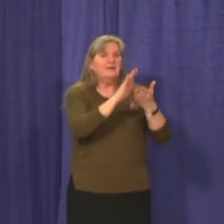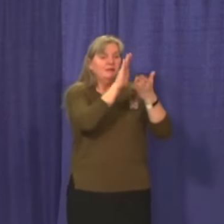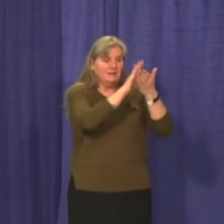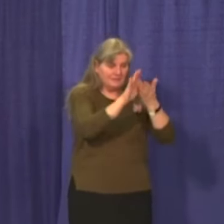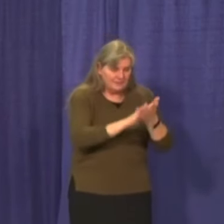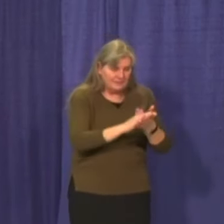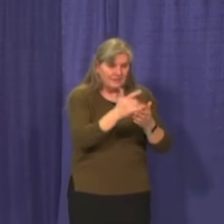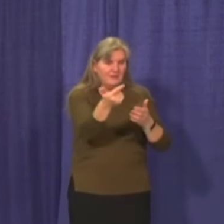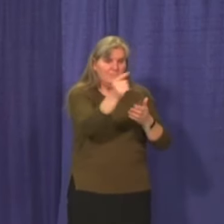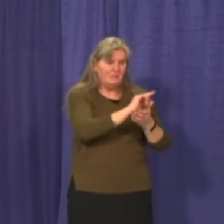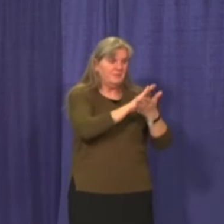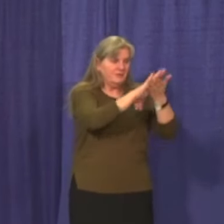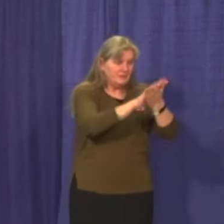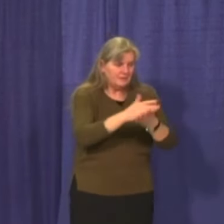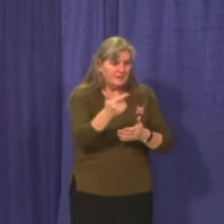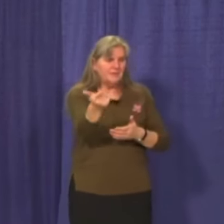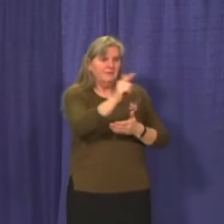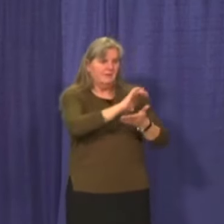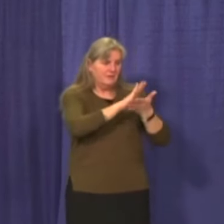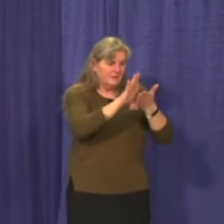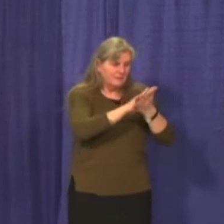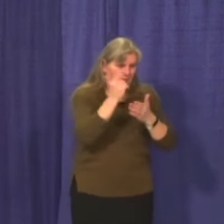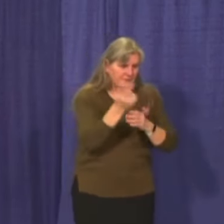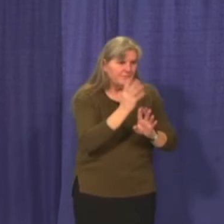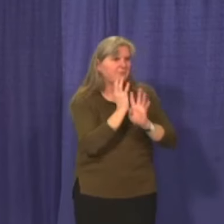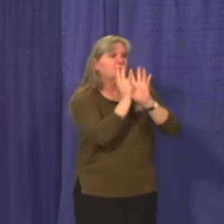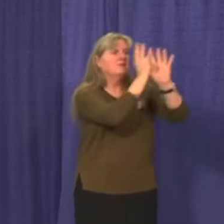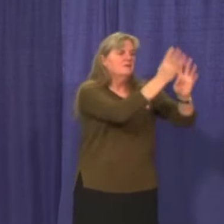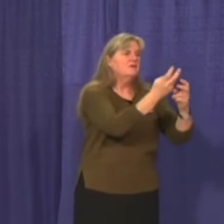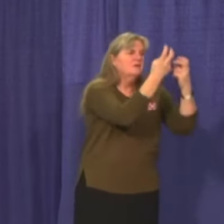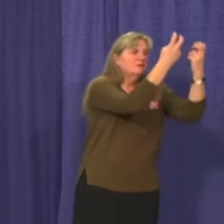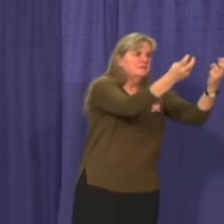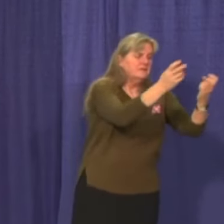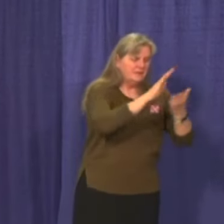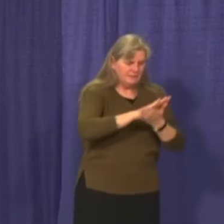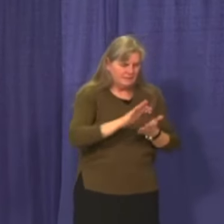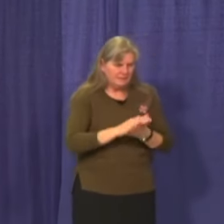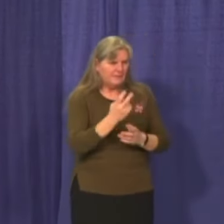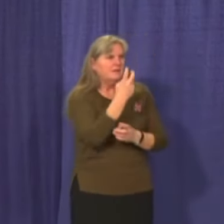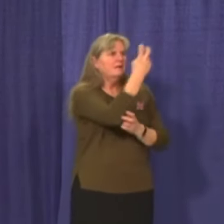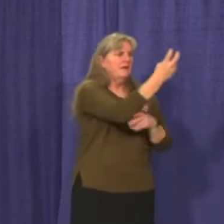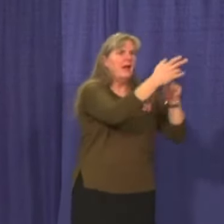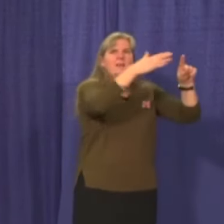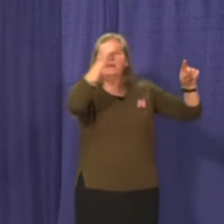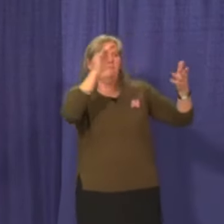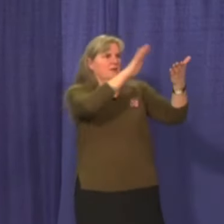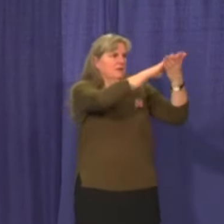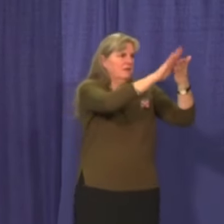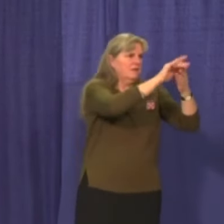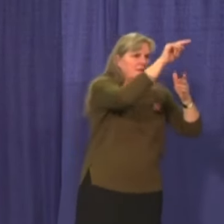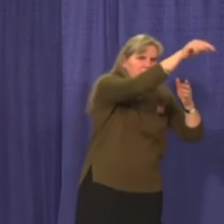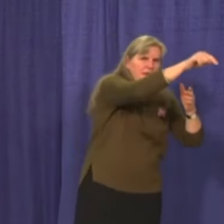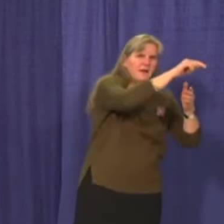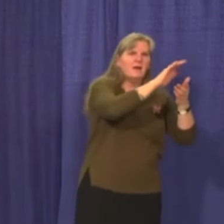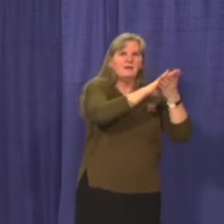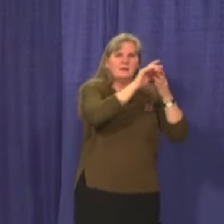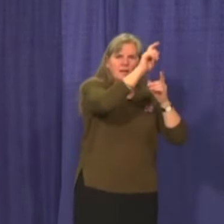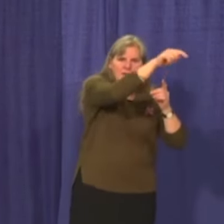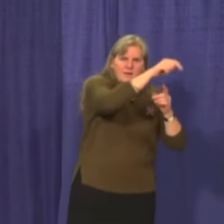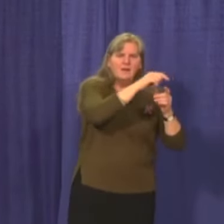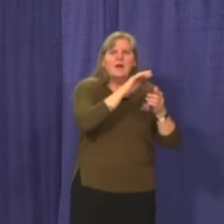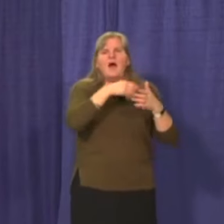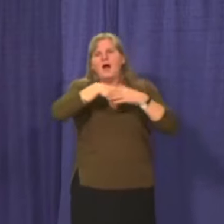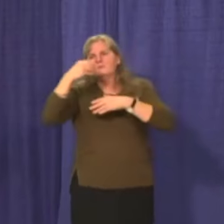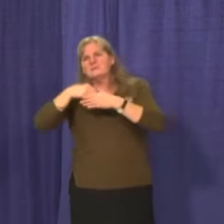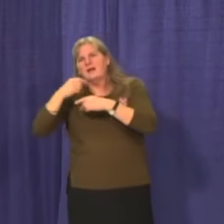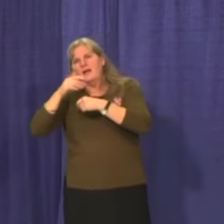they get up, someone else comes and cleans. And after they get their vaccination, they go back and they have to, to a waiting area on the way out